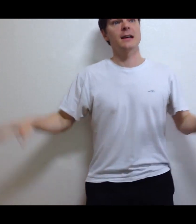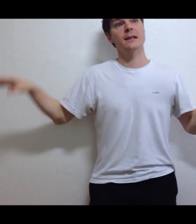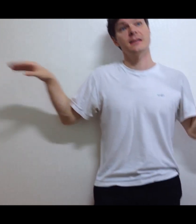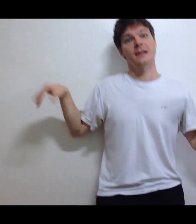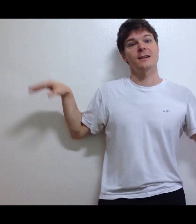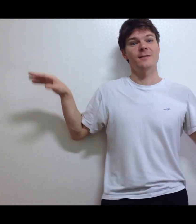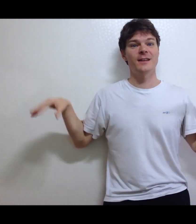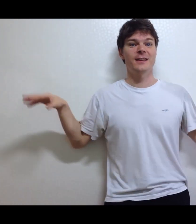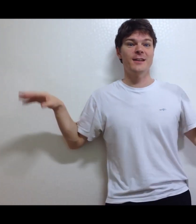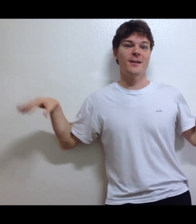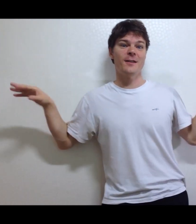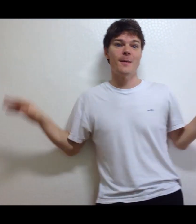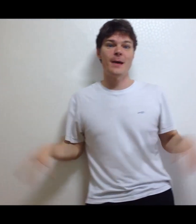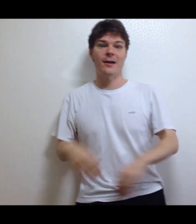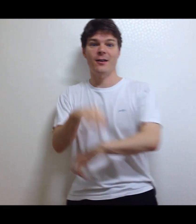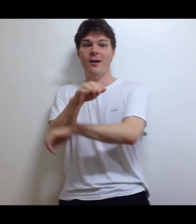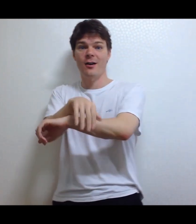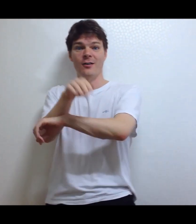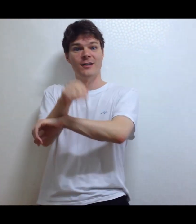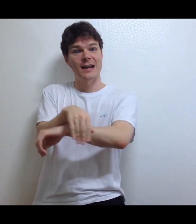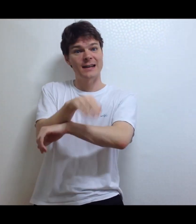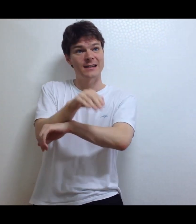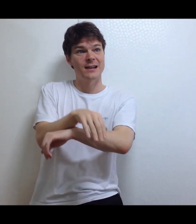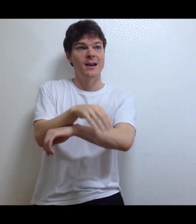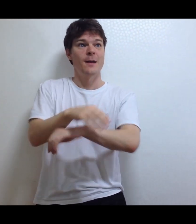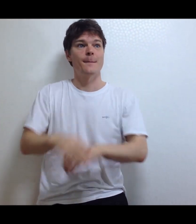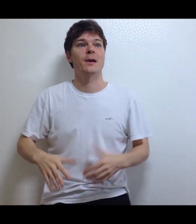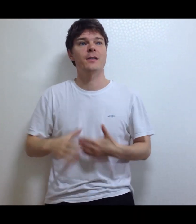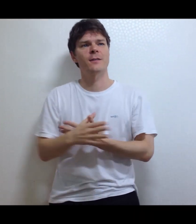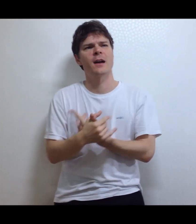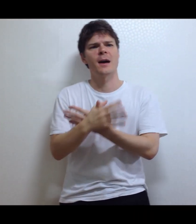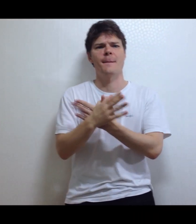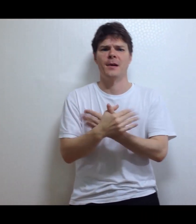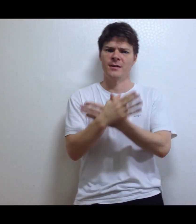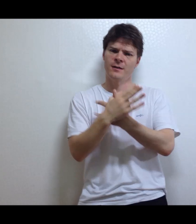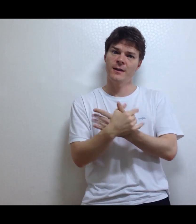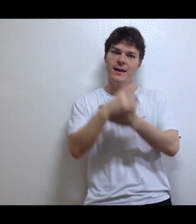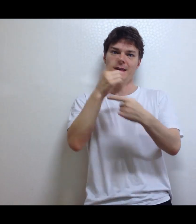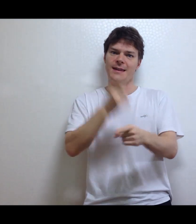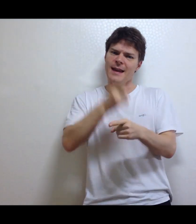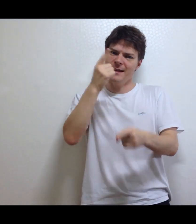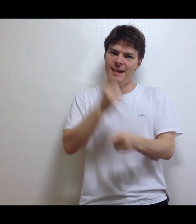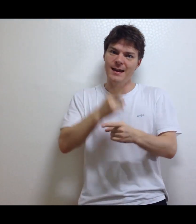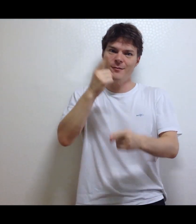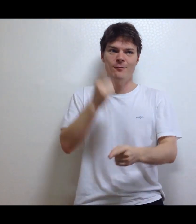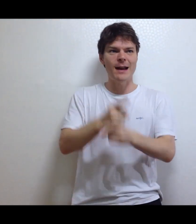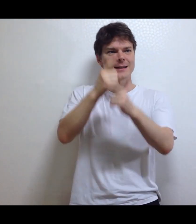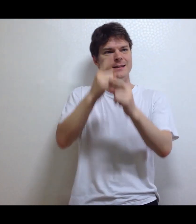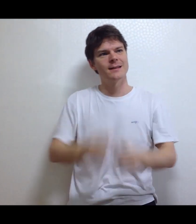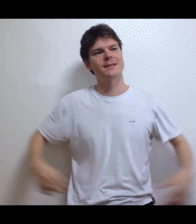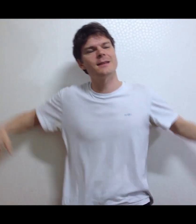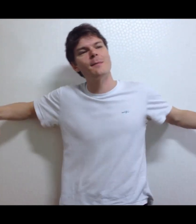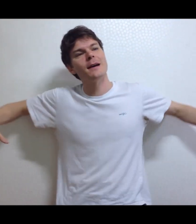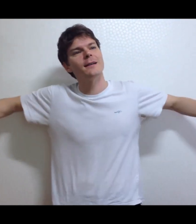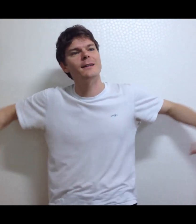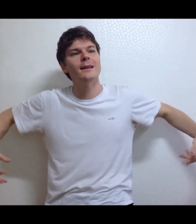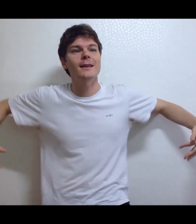doesn't flitter about all night Butterfly, butterfly, get it right It's a monkey